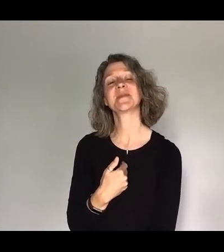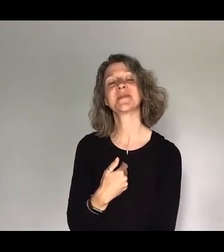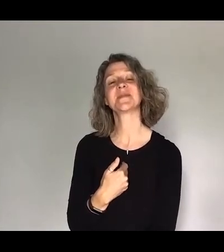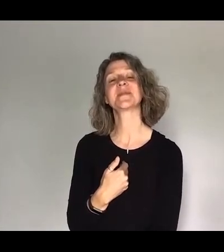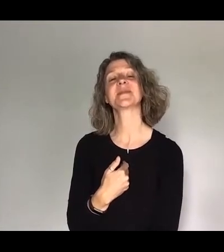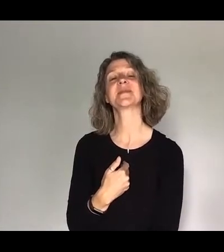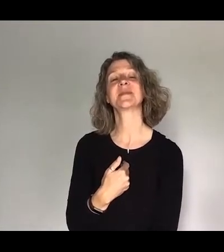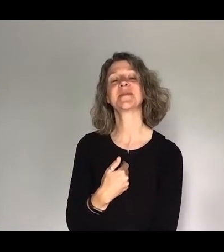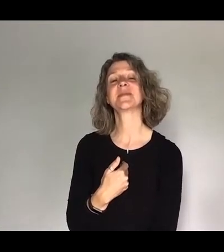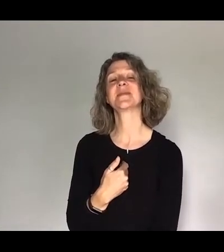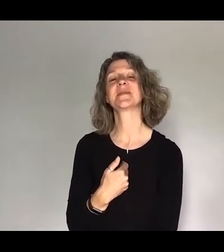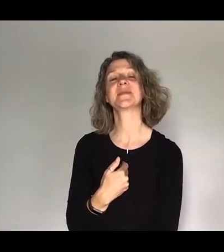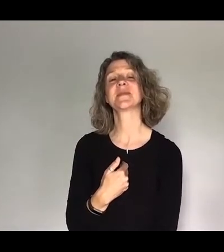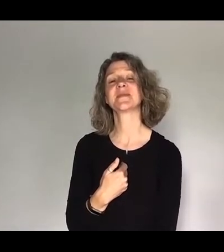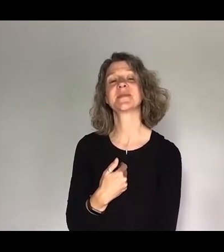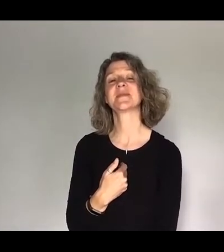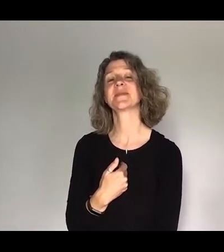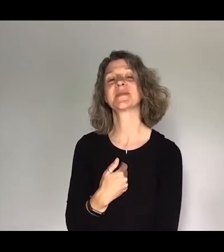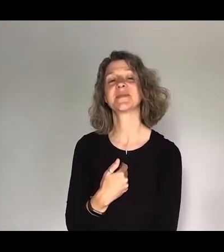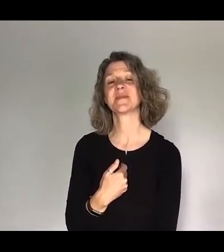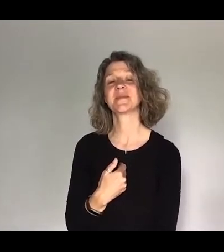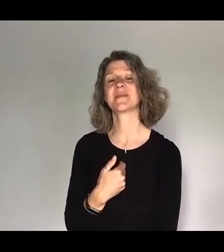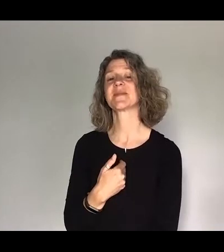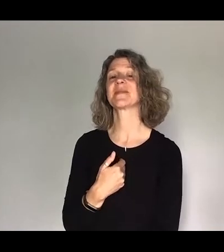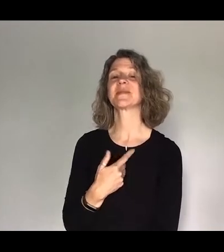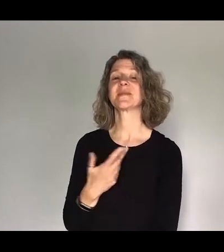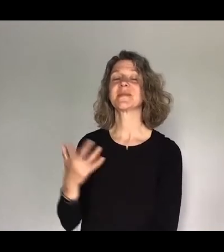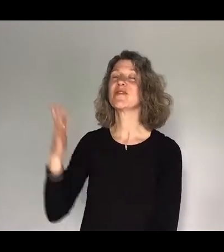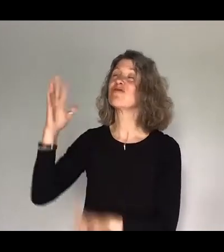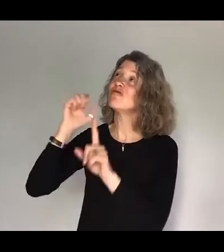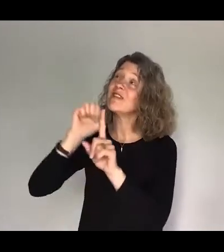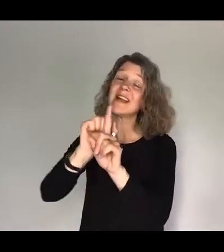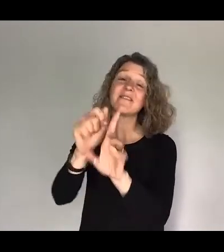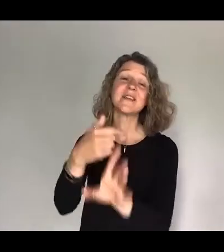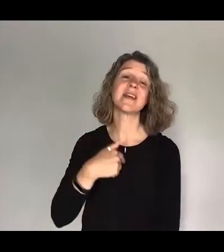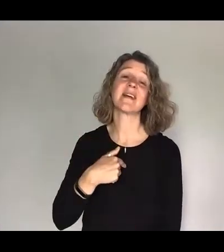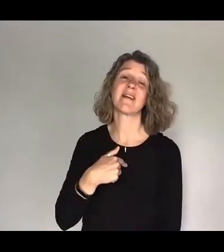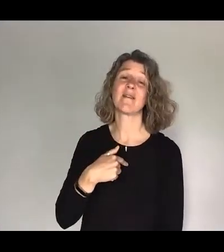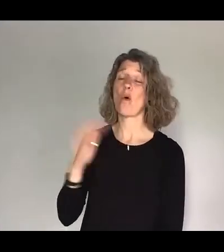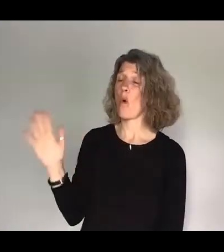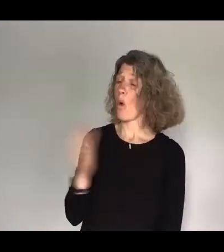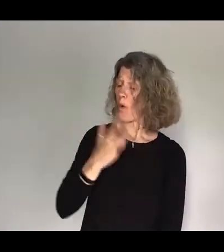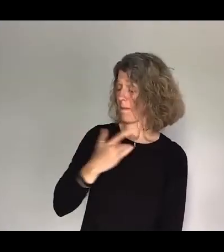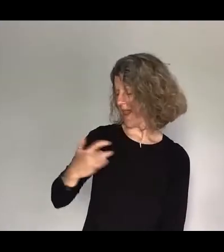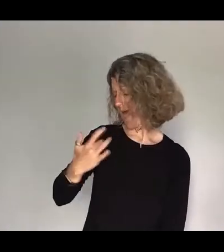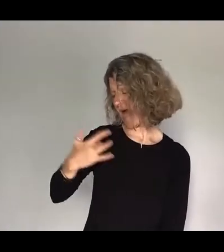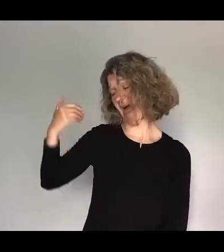oh it's running after me all my life cause all my life you